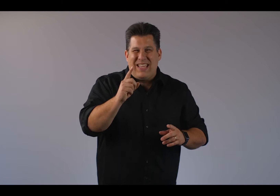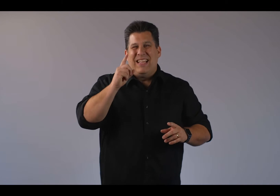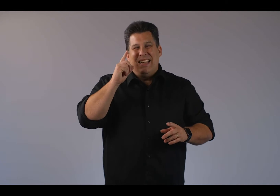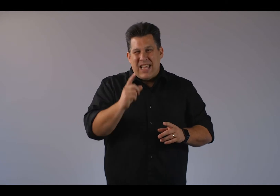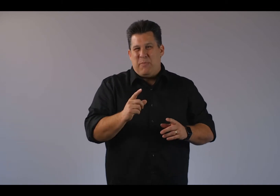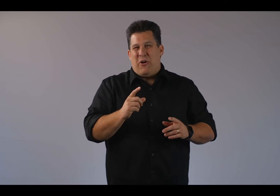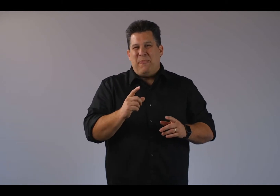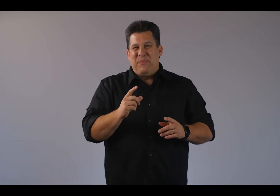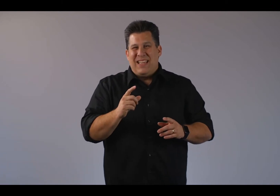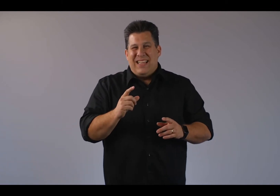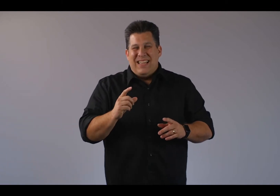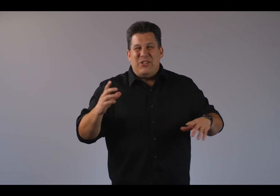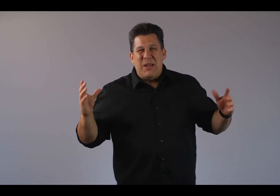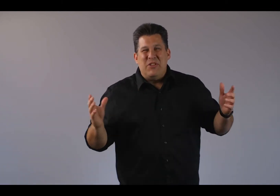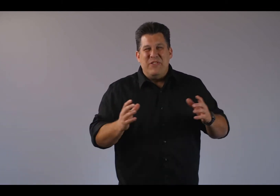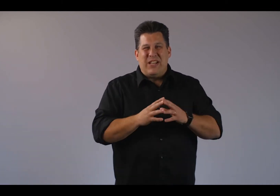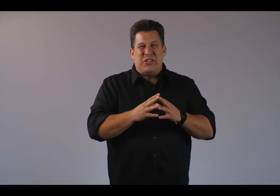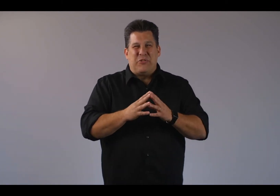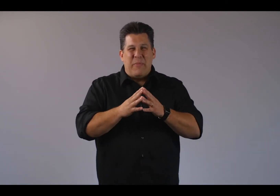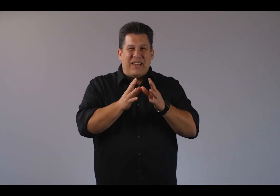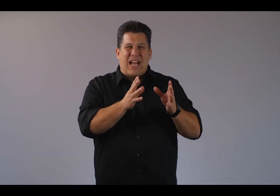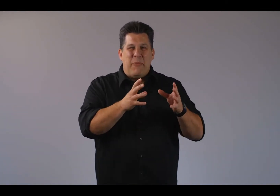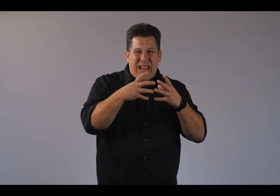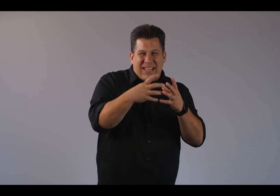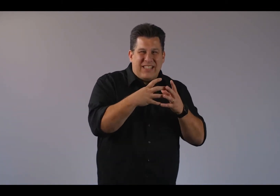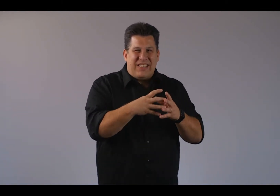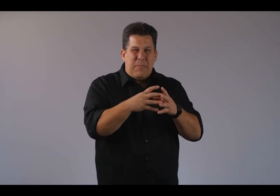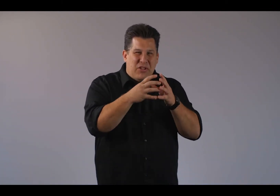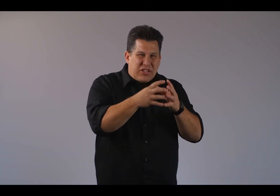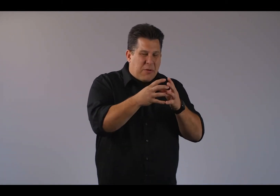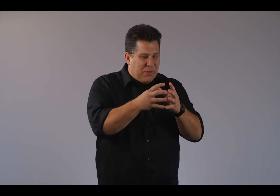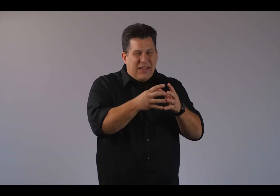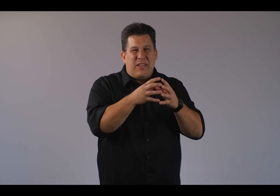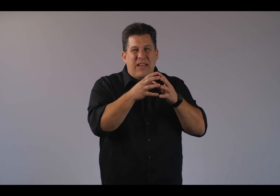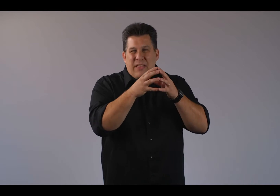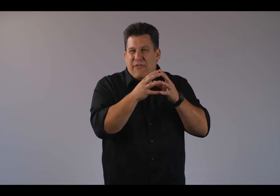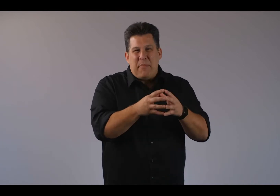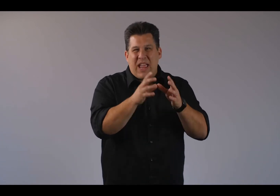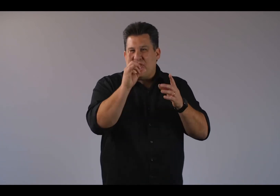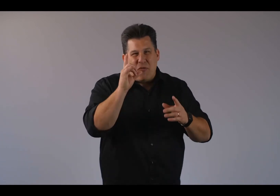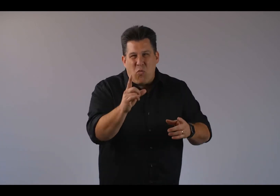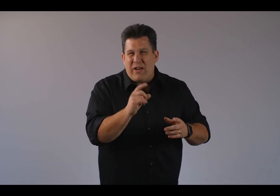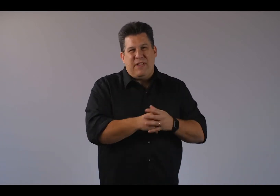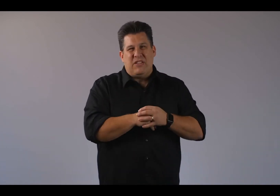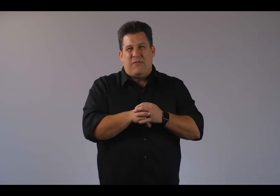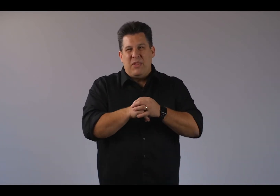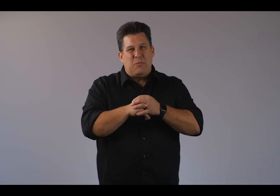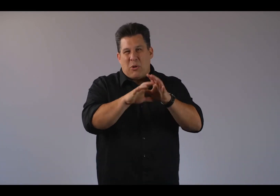light bulb. Now, James Newton tells a story about a time when Edison's team had just completed the fabrication of one of these bulbs,